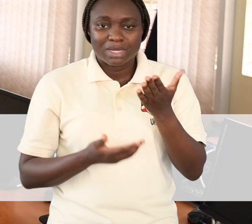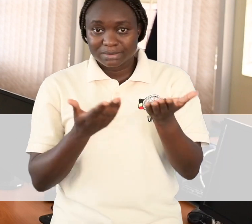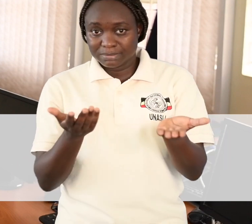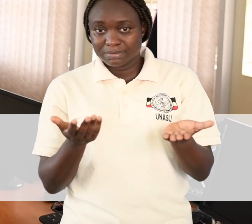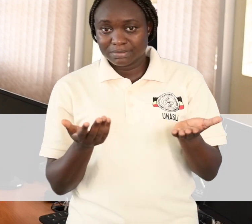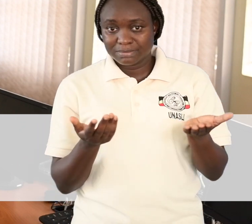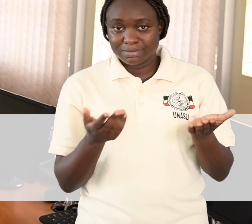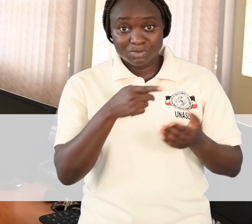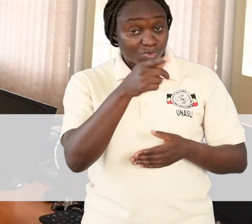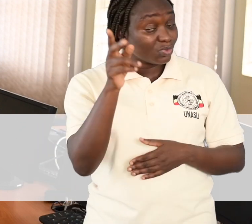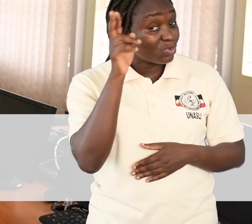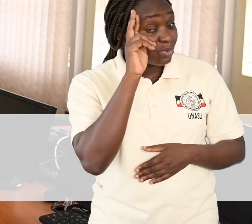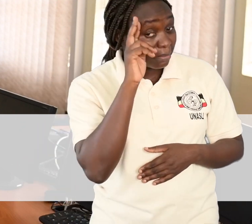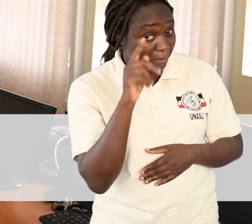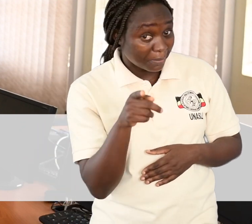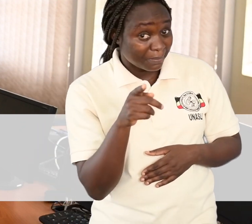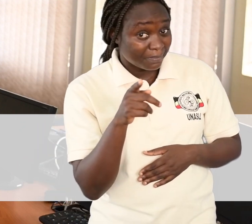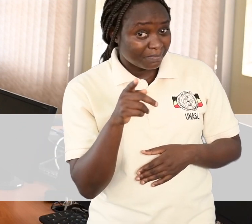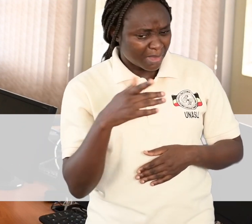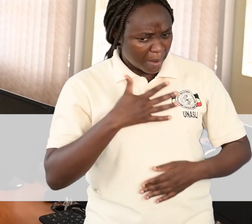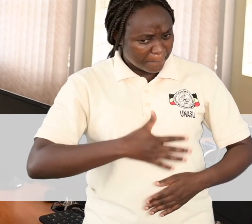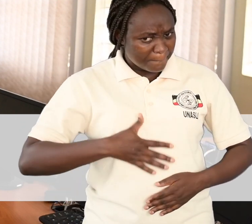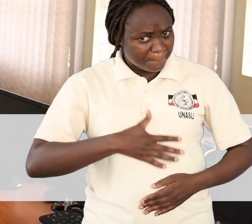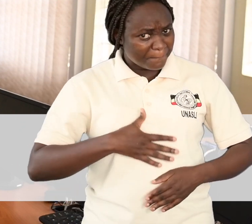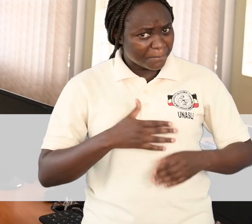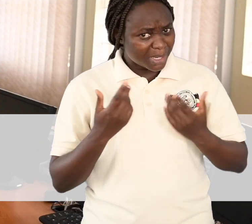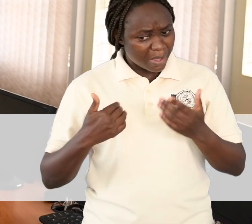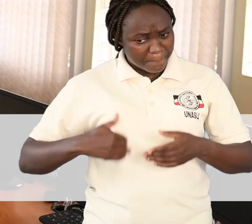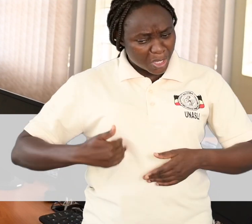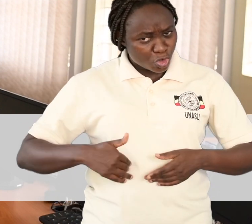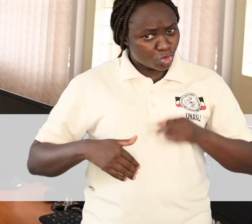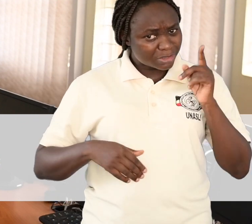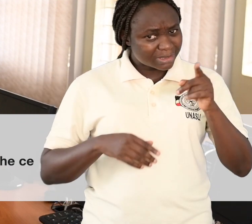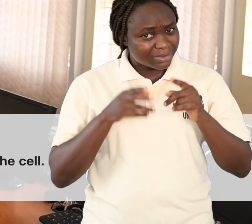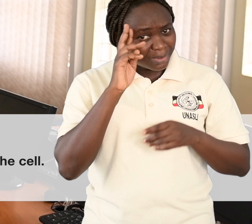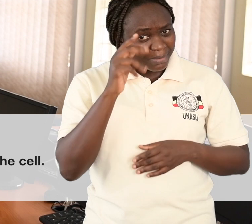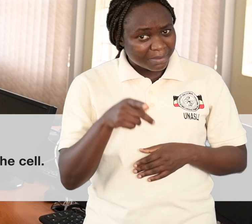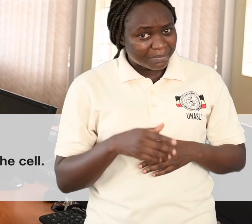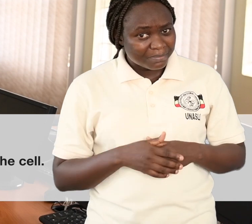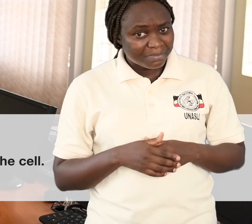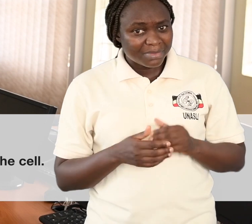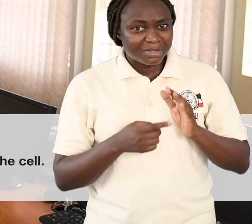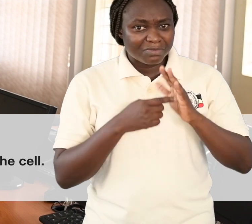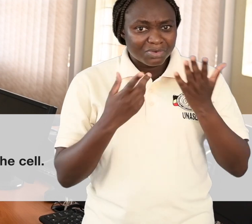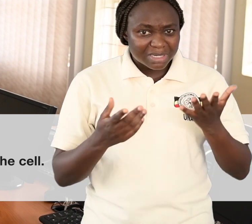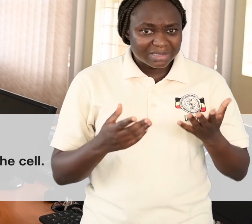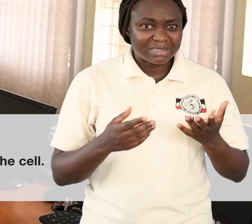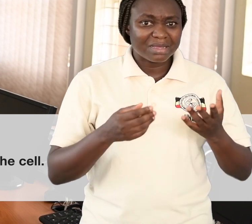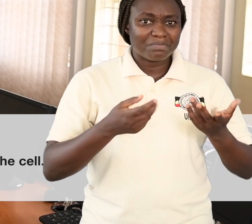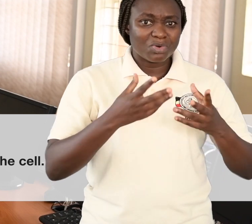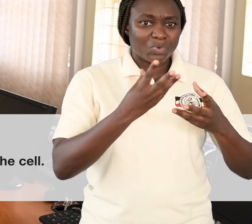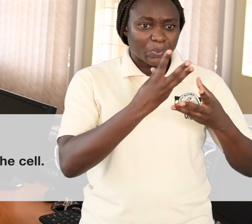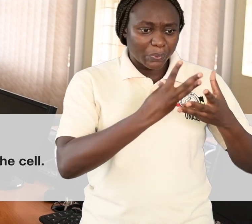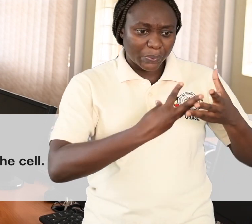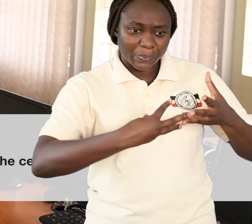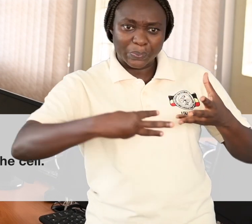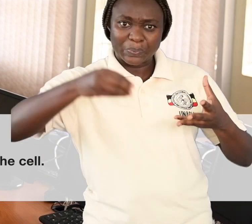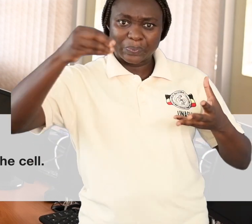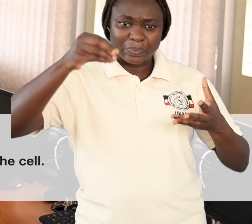Good. You remember your biology very well. Processes like excretion and